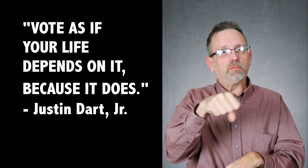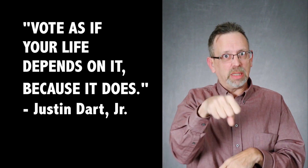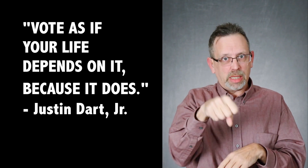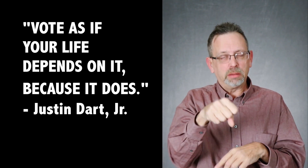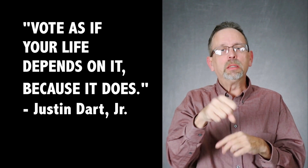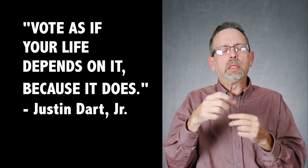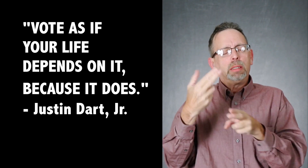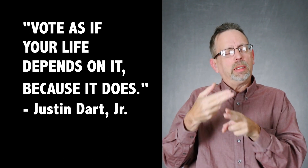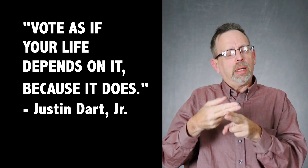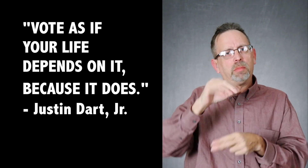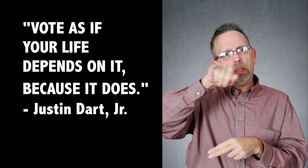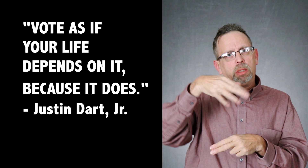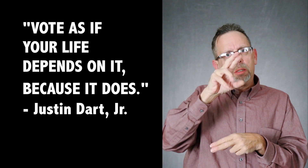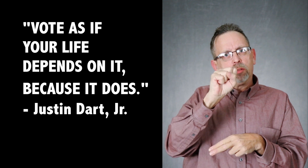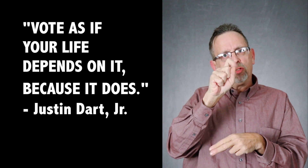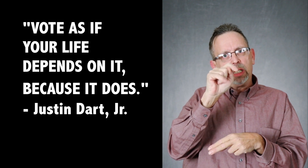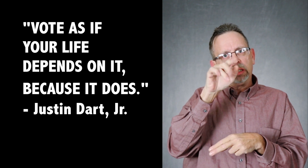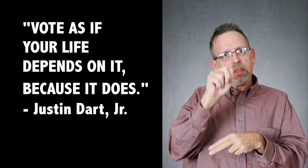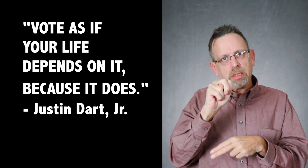And his name was Justin Dart, Jr. here.